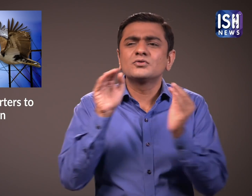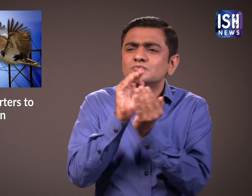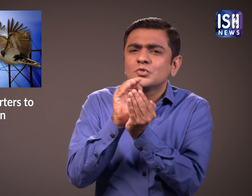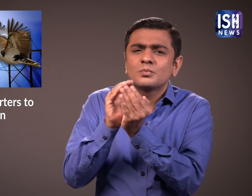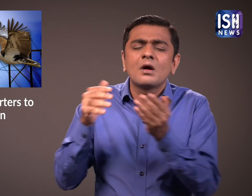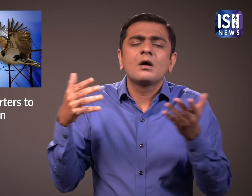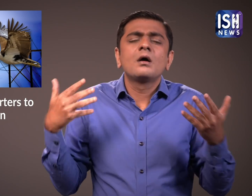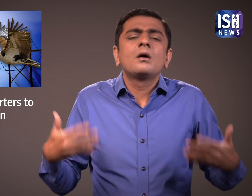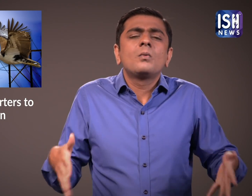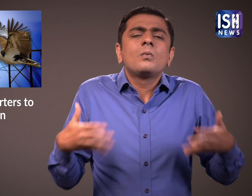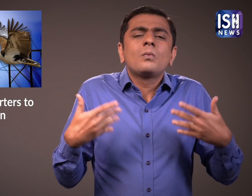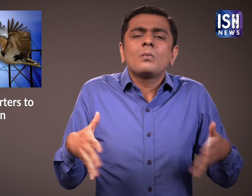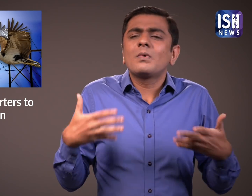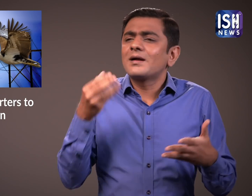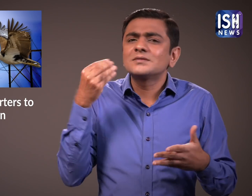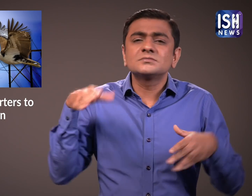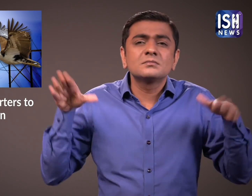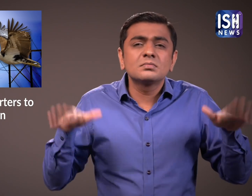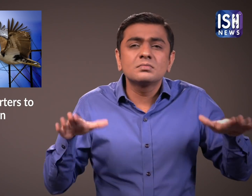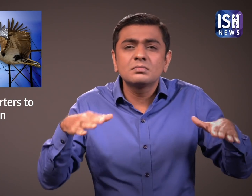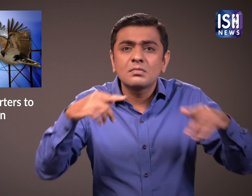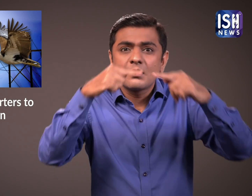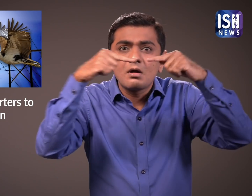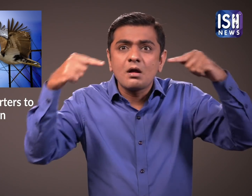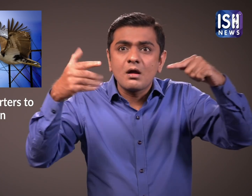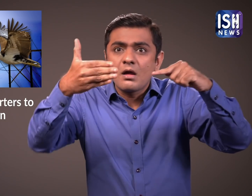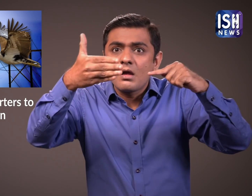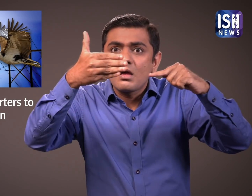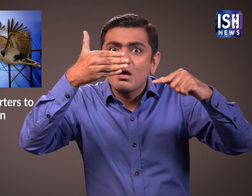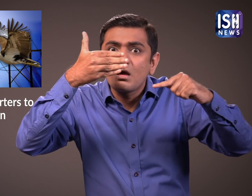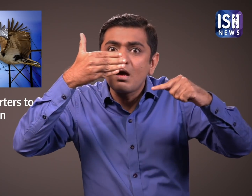Smaller birds are light and can change their direction swiftly.